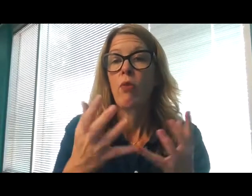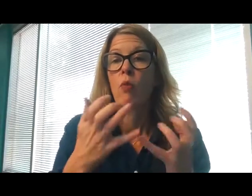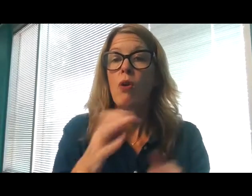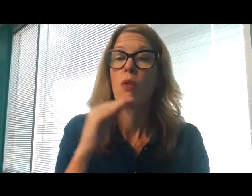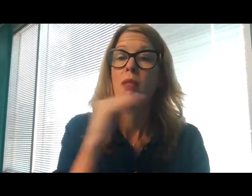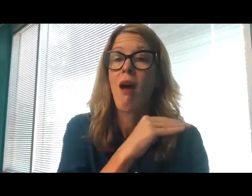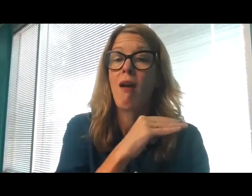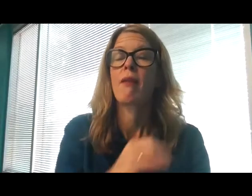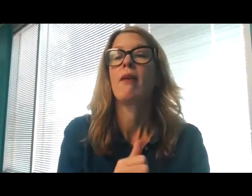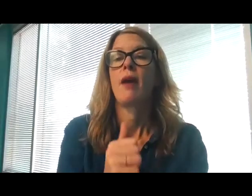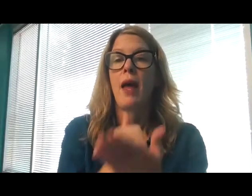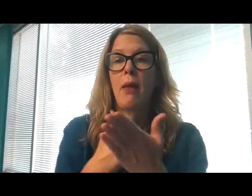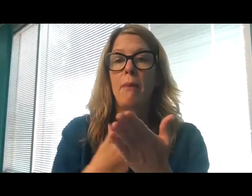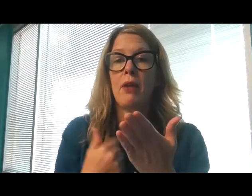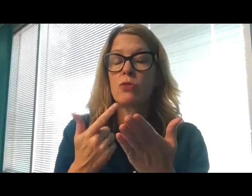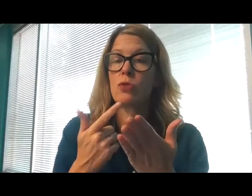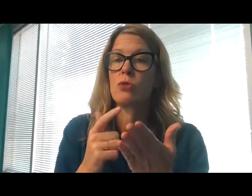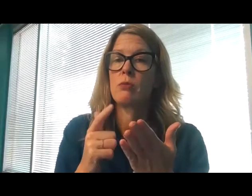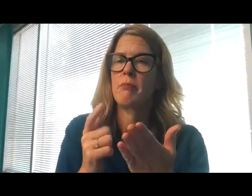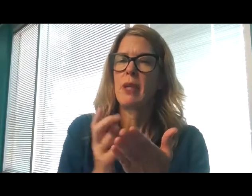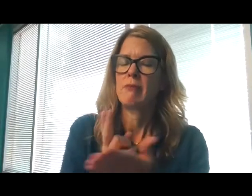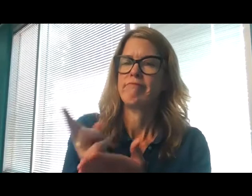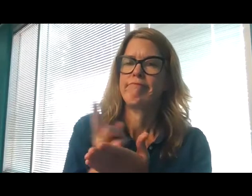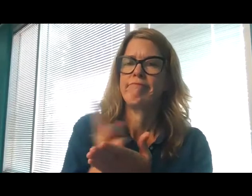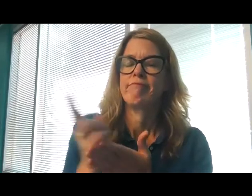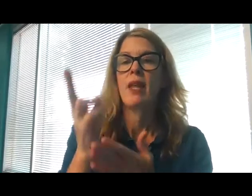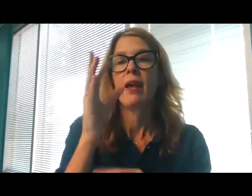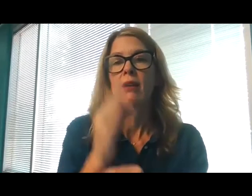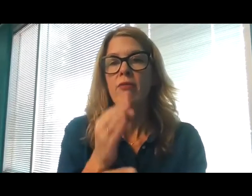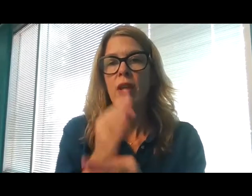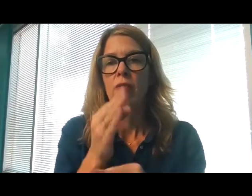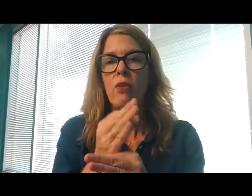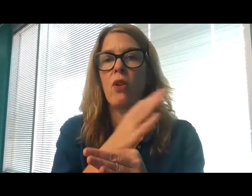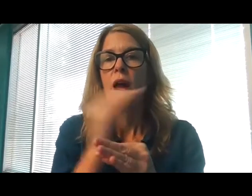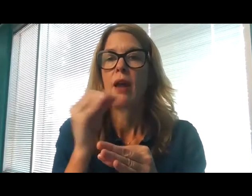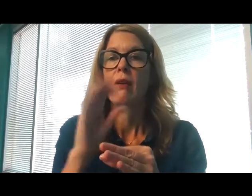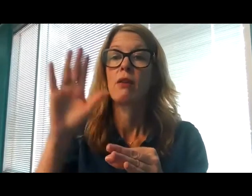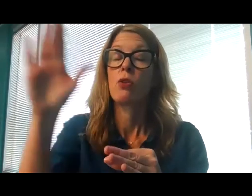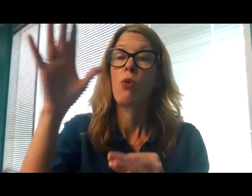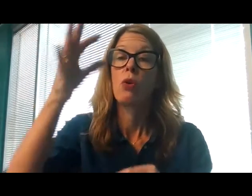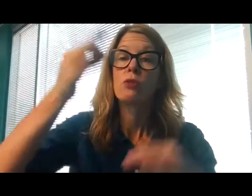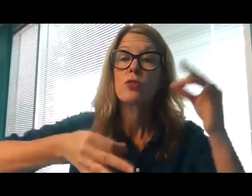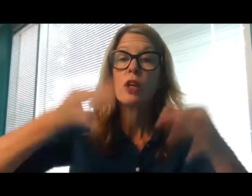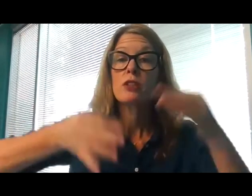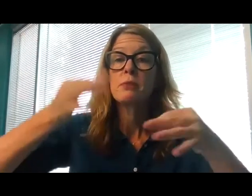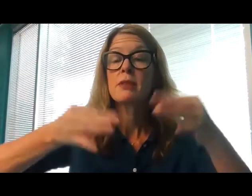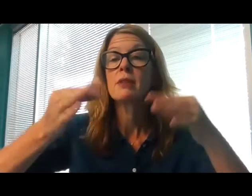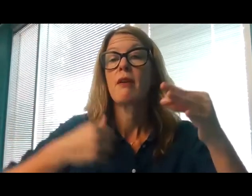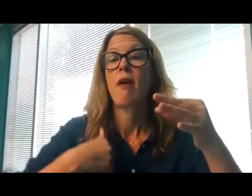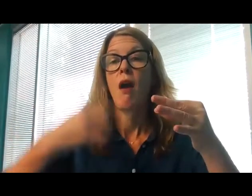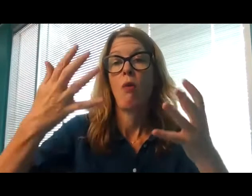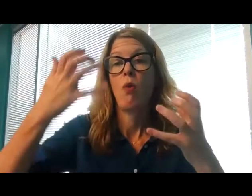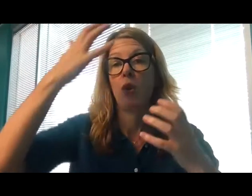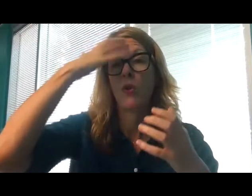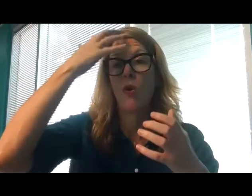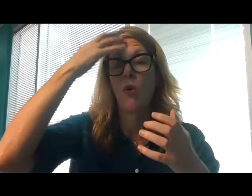law. I have chosen the way of faithfulness. I have set your judgments before me. I hold